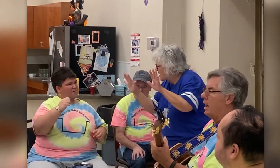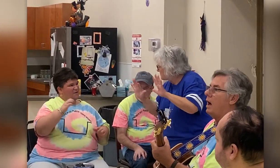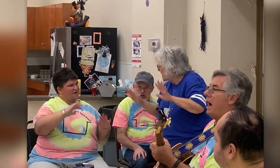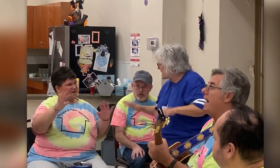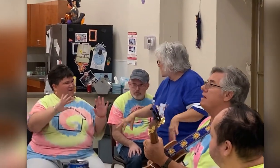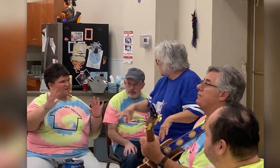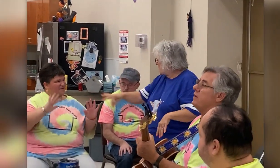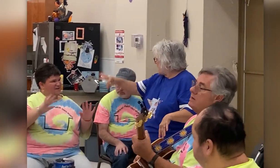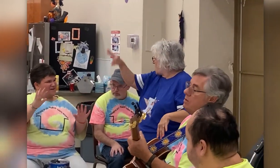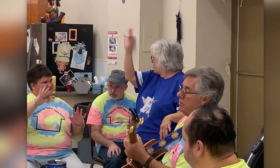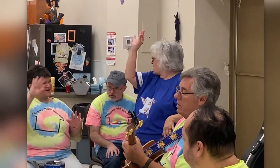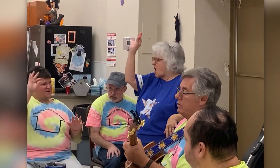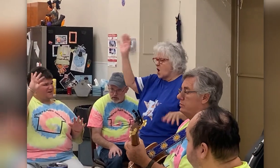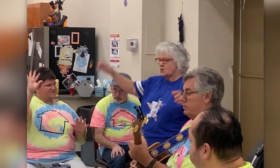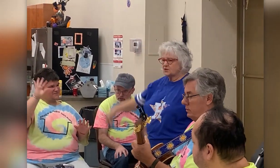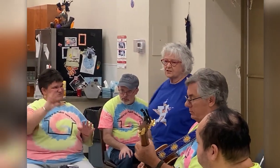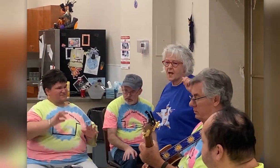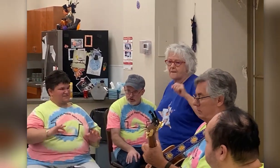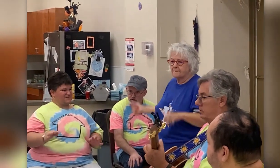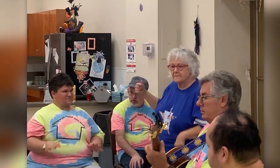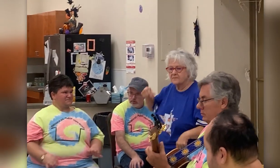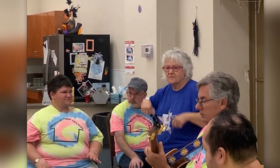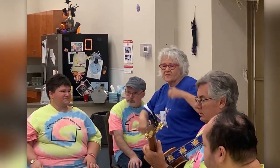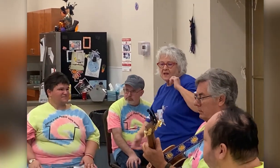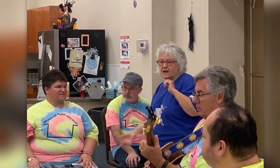I ain't afraid of no dogs I don't think so